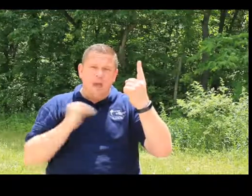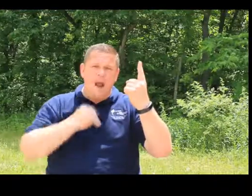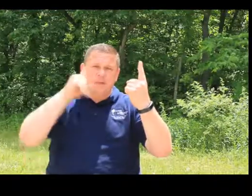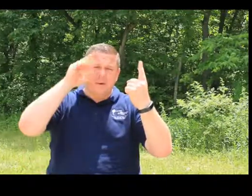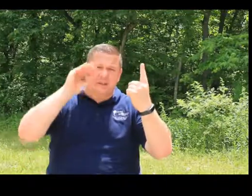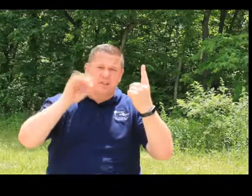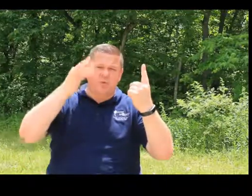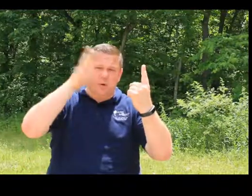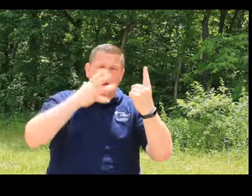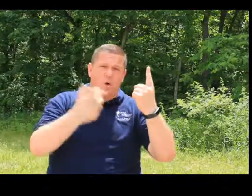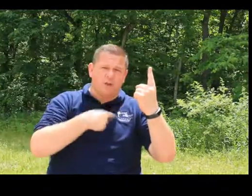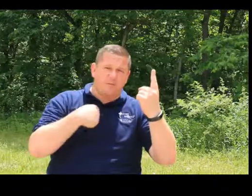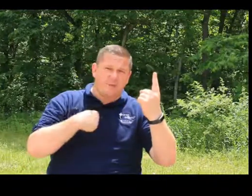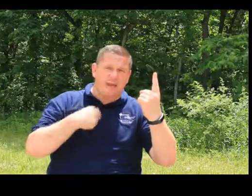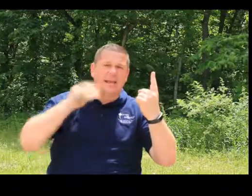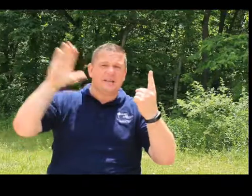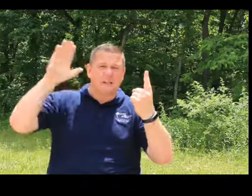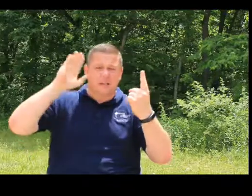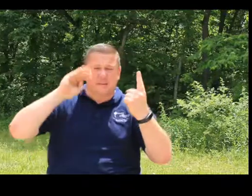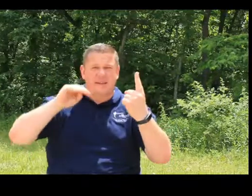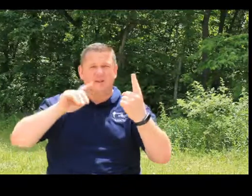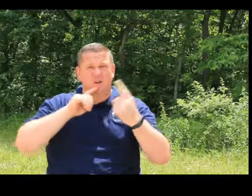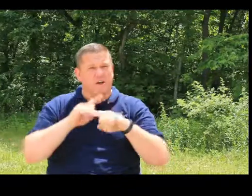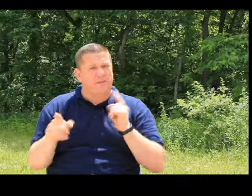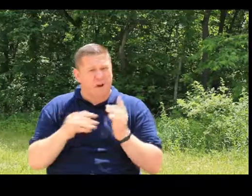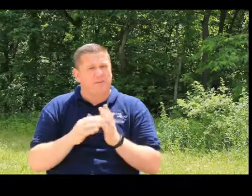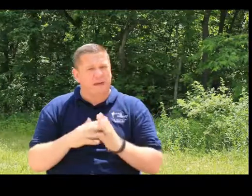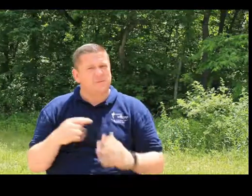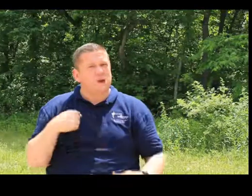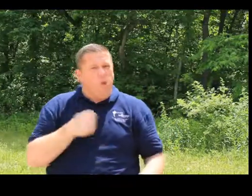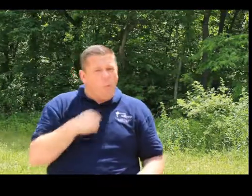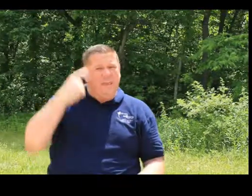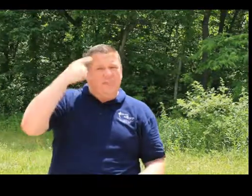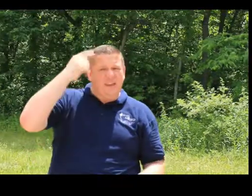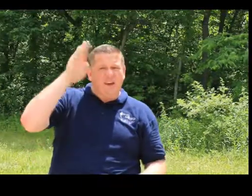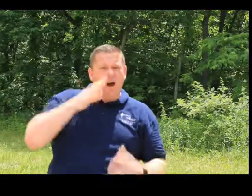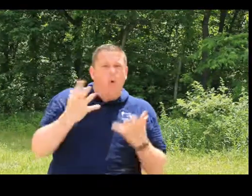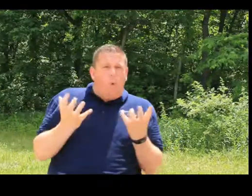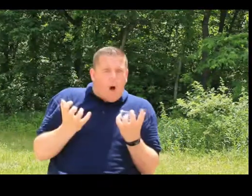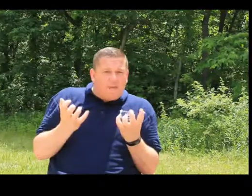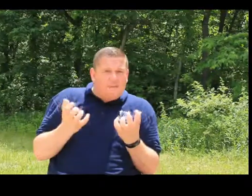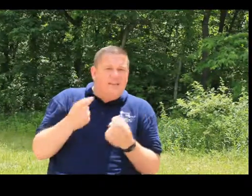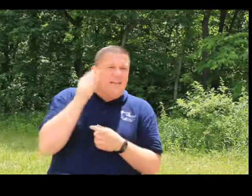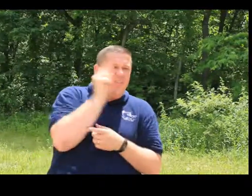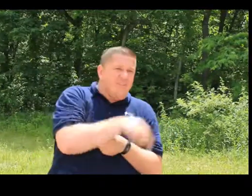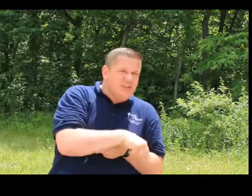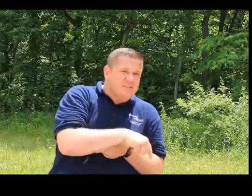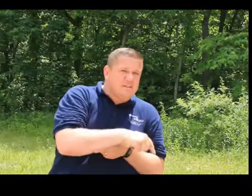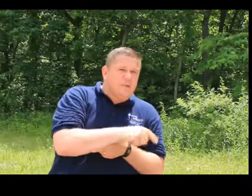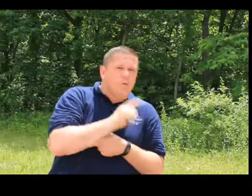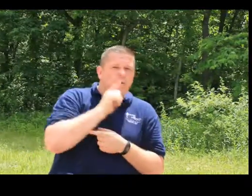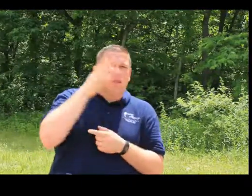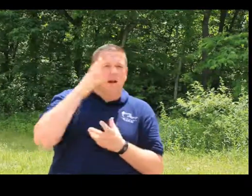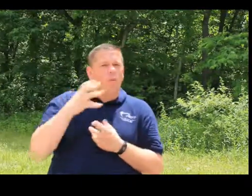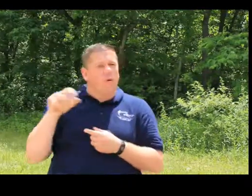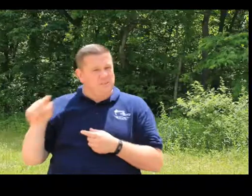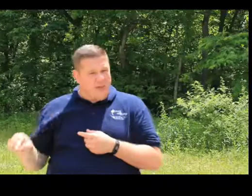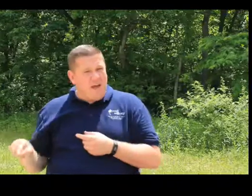our expectations of what God wants from us and his expectations are different oftentimes. We think God wants this. Really, God wants that.